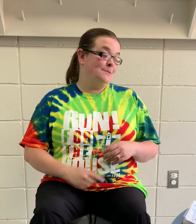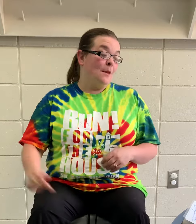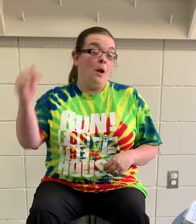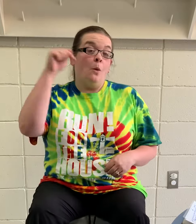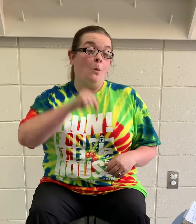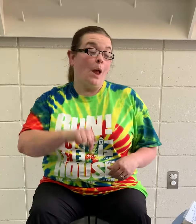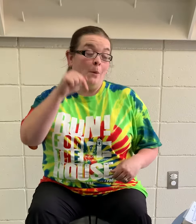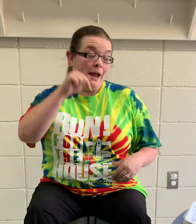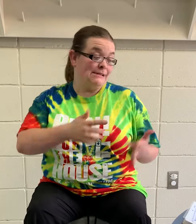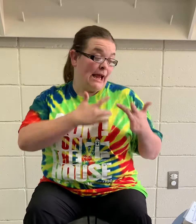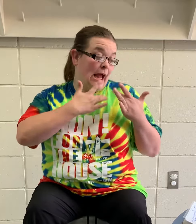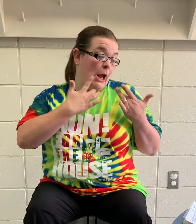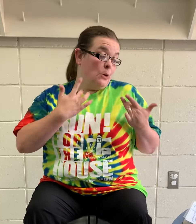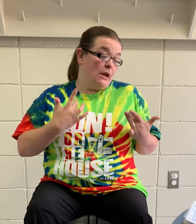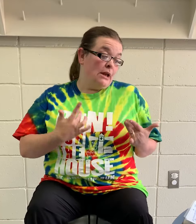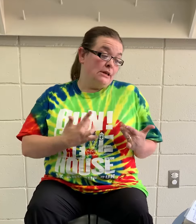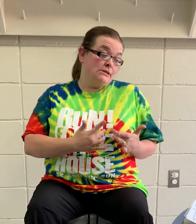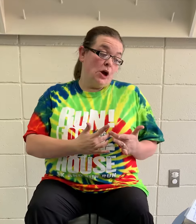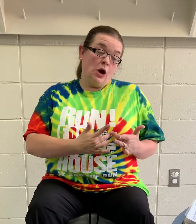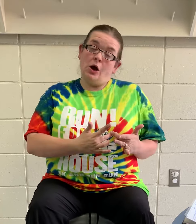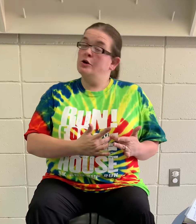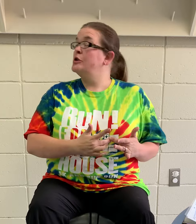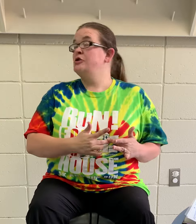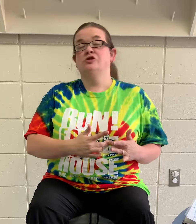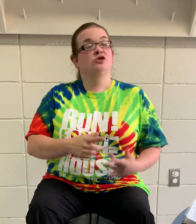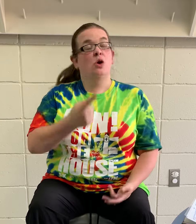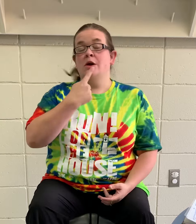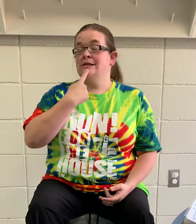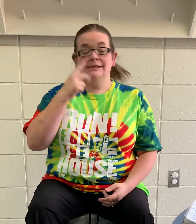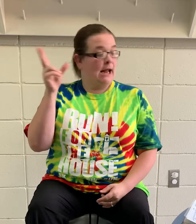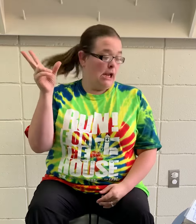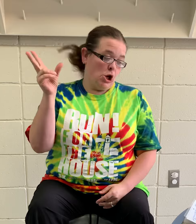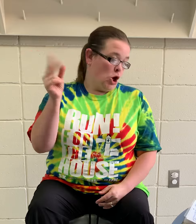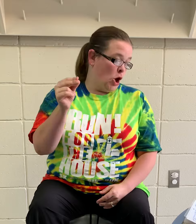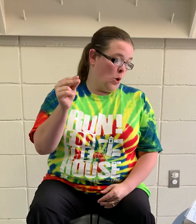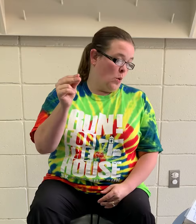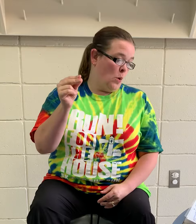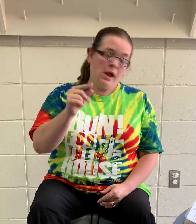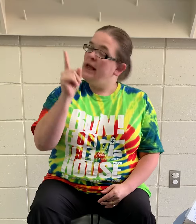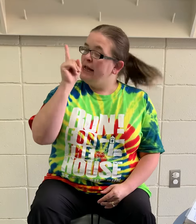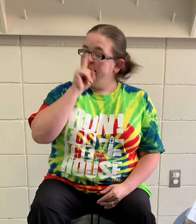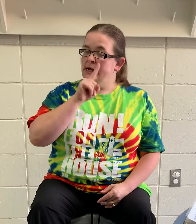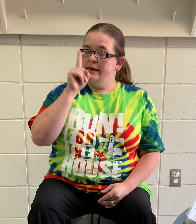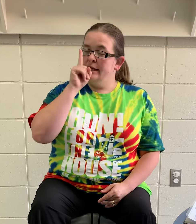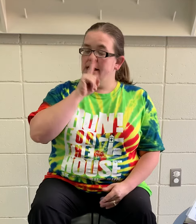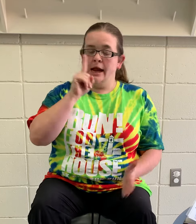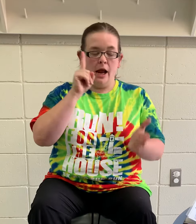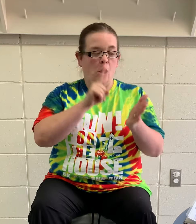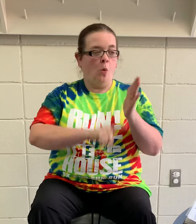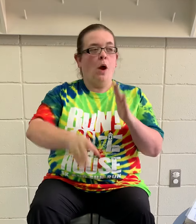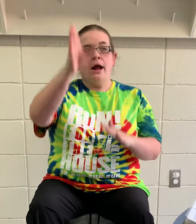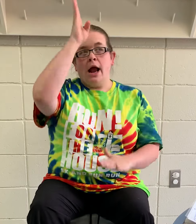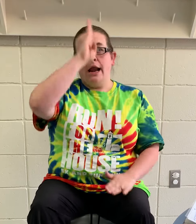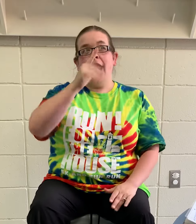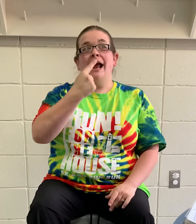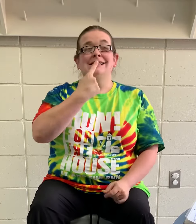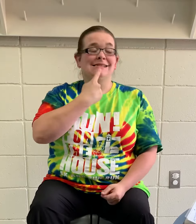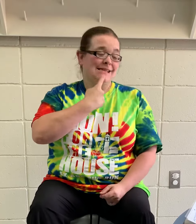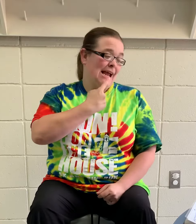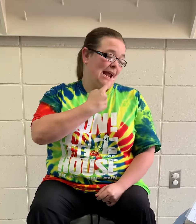Way, down in his heart, Jonah said no, he didn't fear what God had to say.